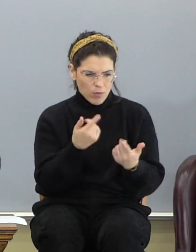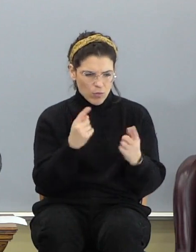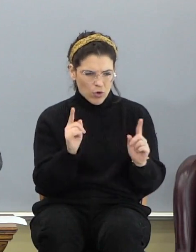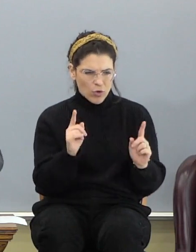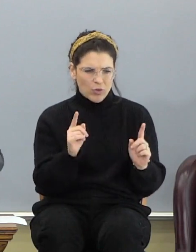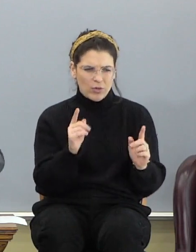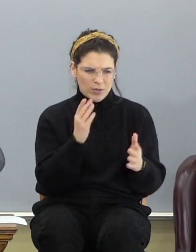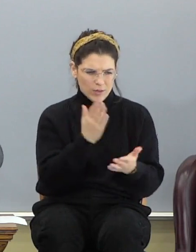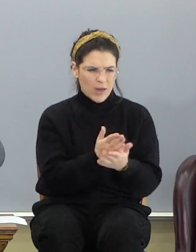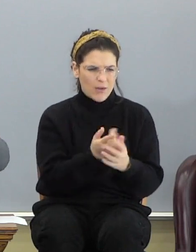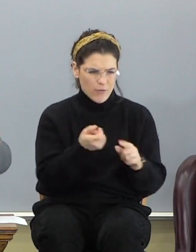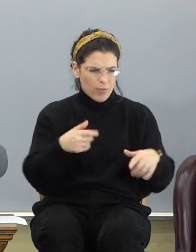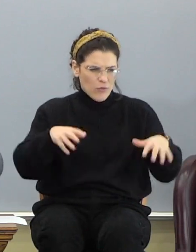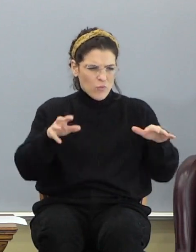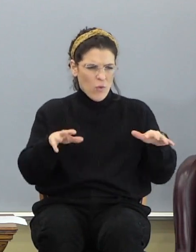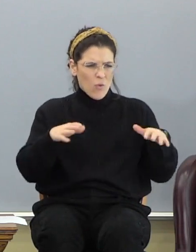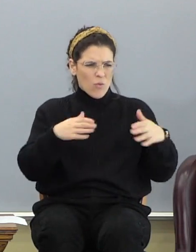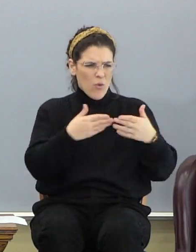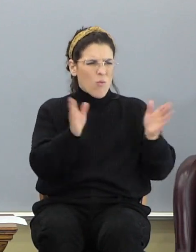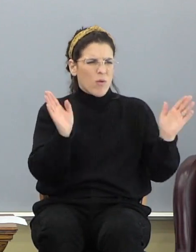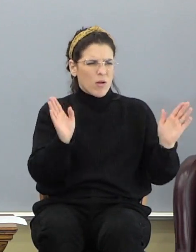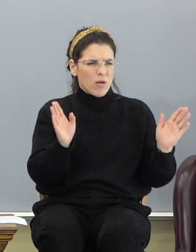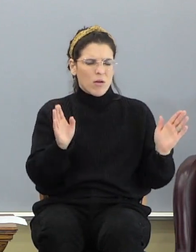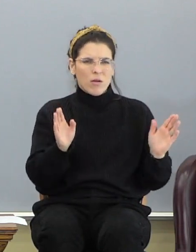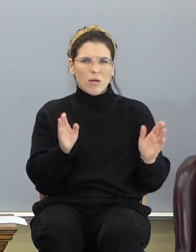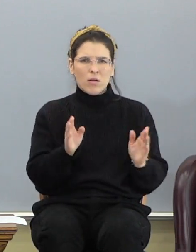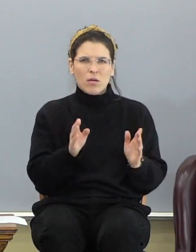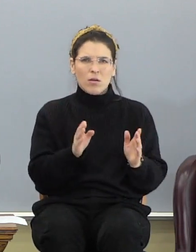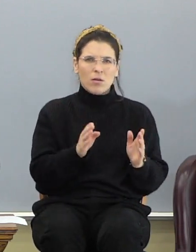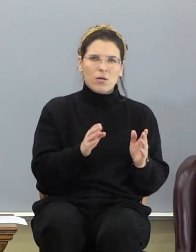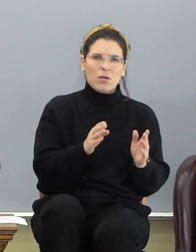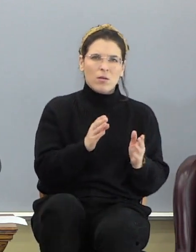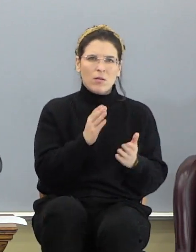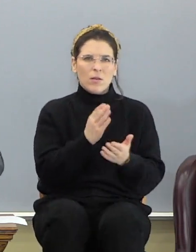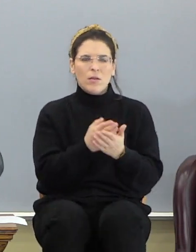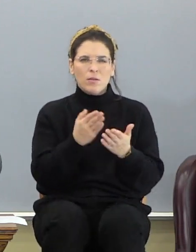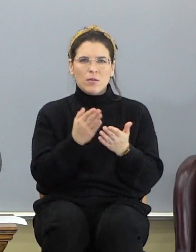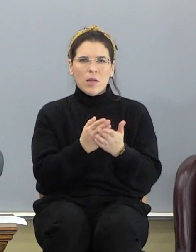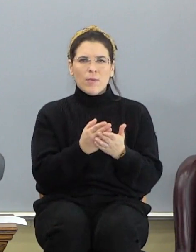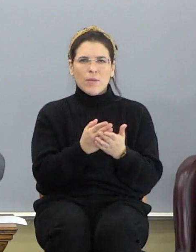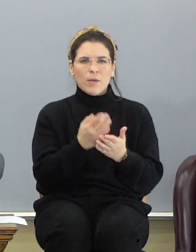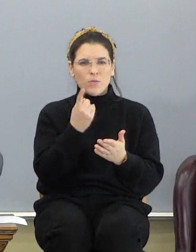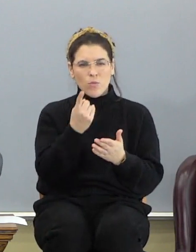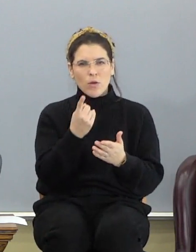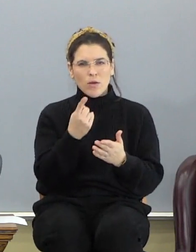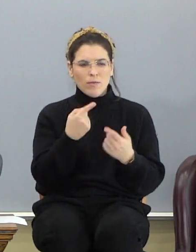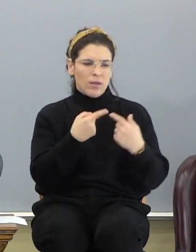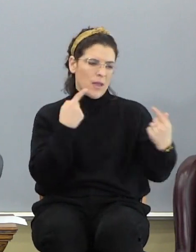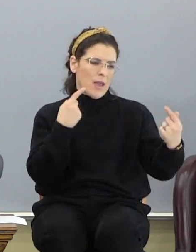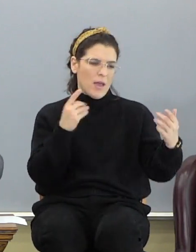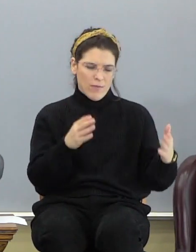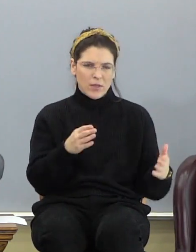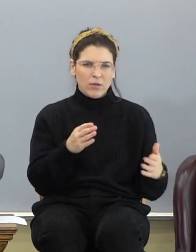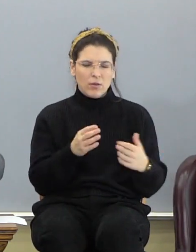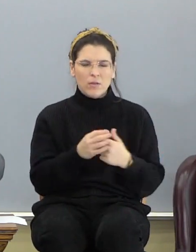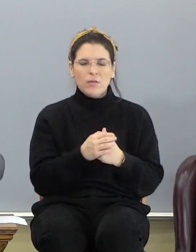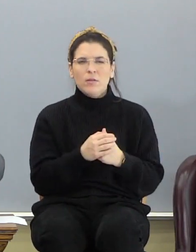Came from the throne. Get out of the way. The guy that's, you know, withstanding him is one of the adversary's guys.